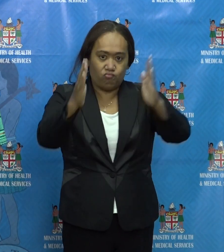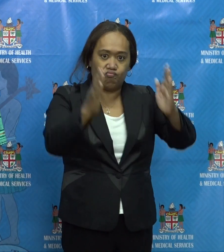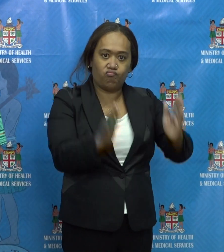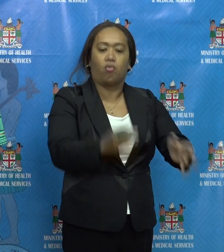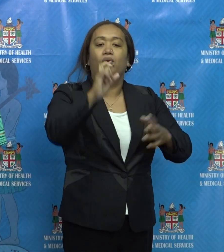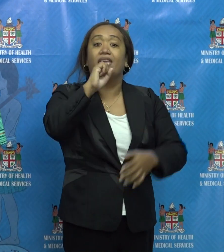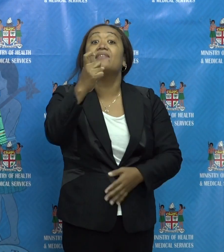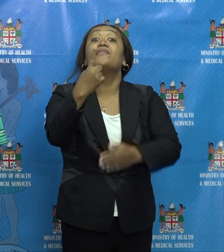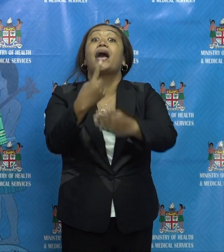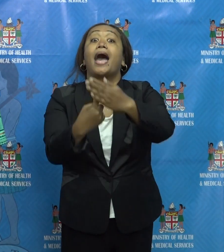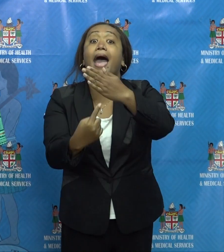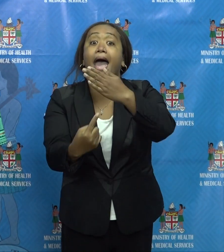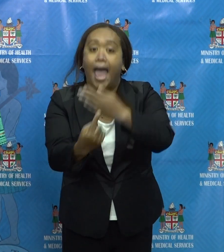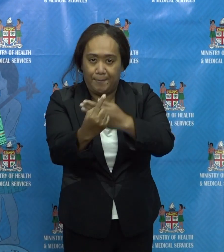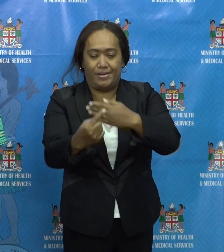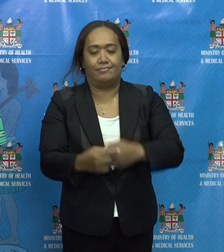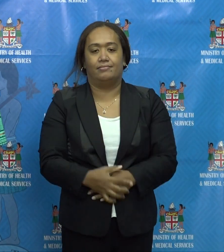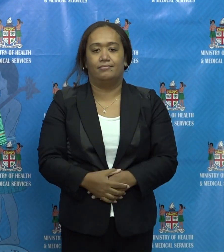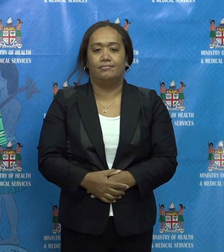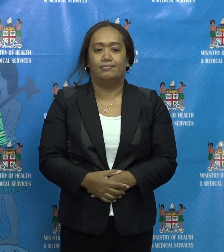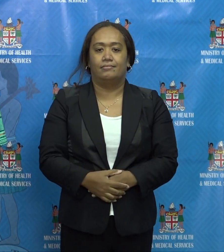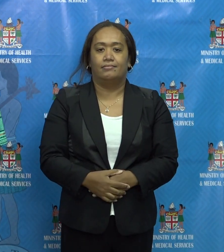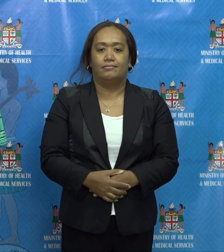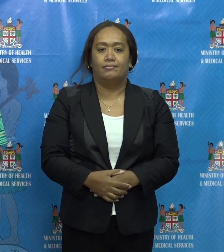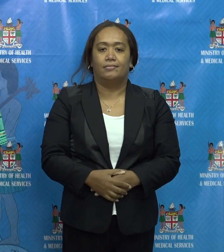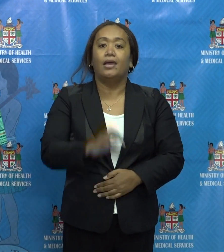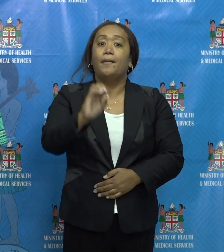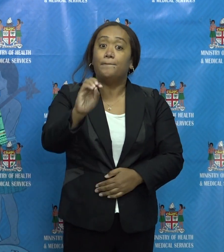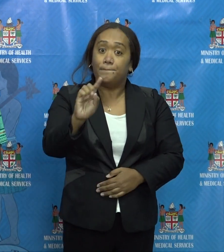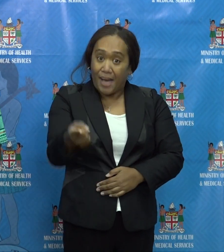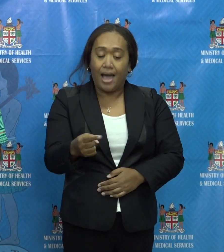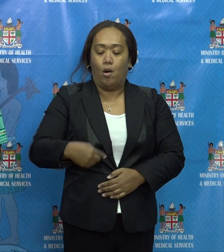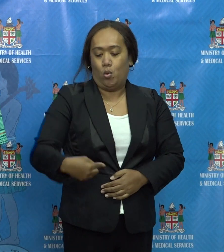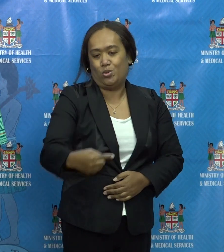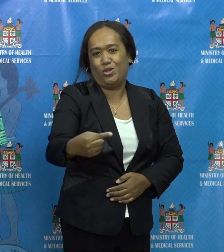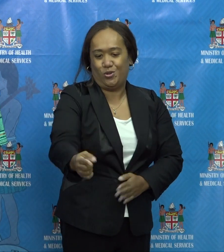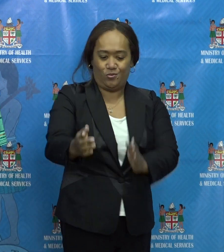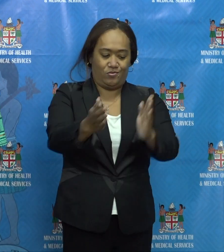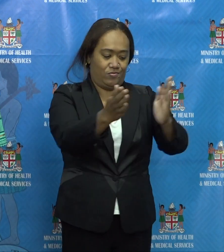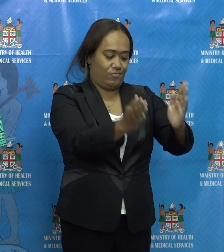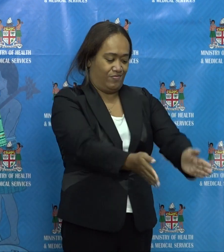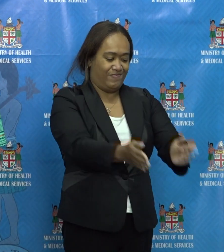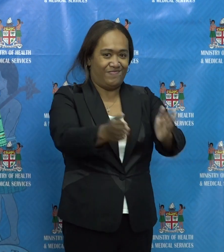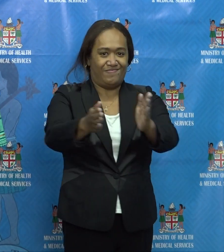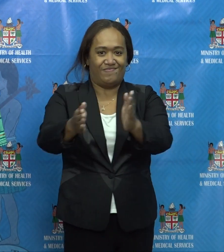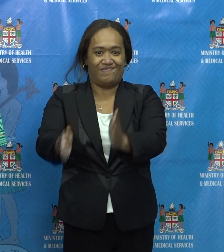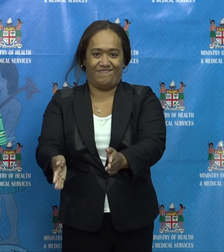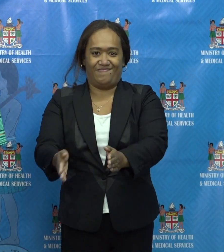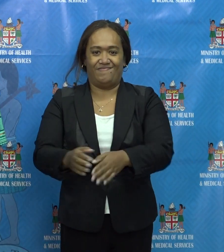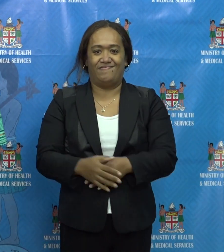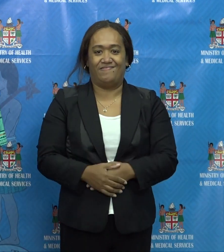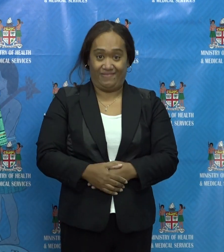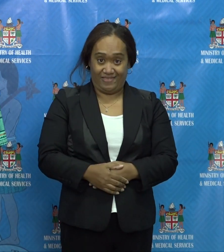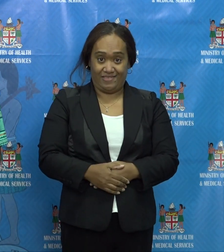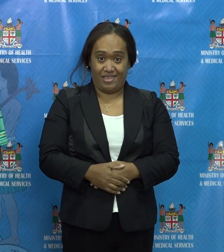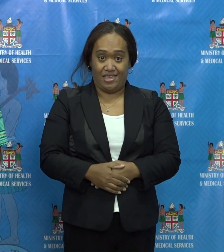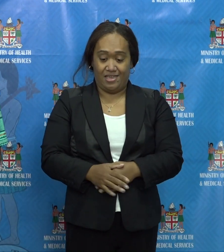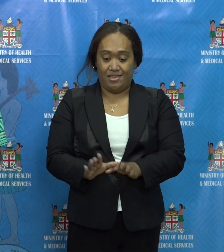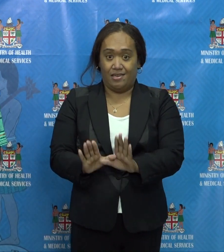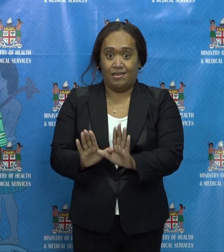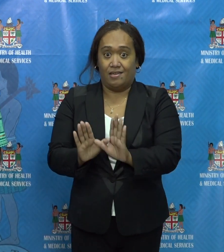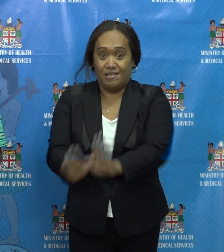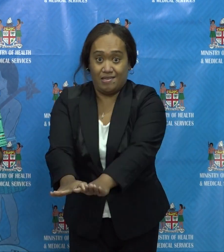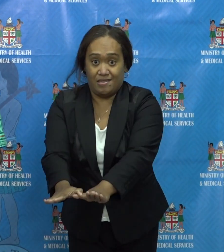The borders of these areas are unchanged. The lifting of that lockdown measure will mean